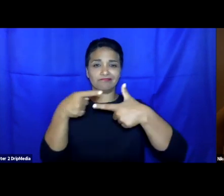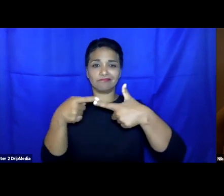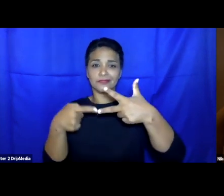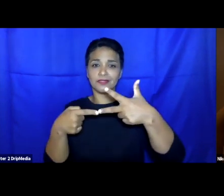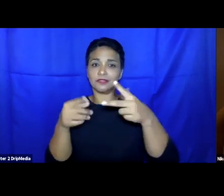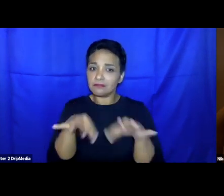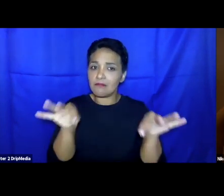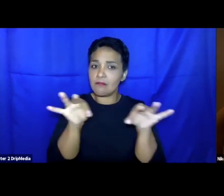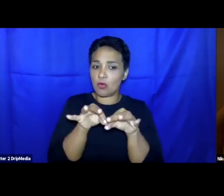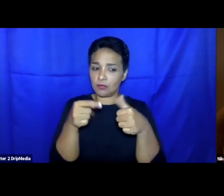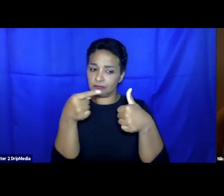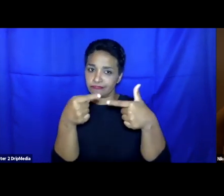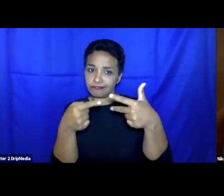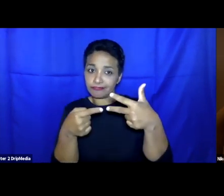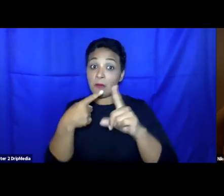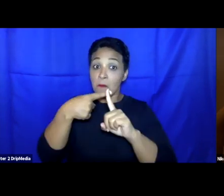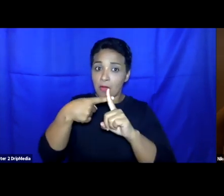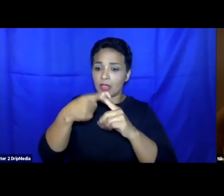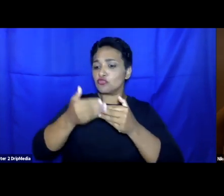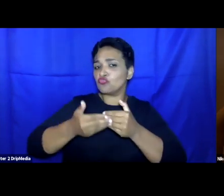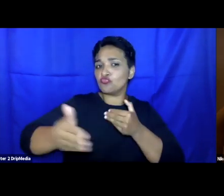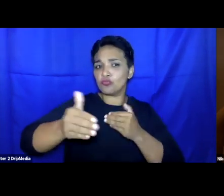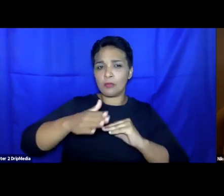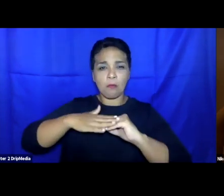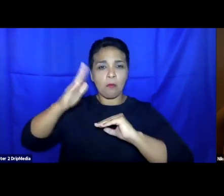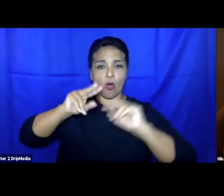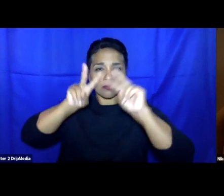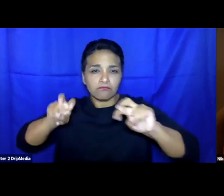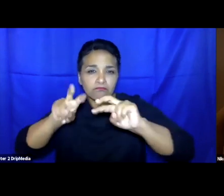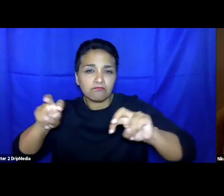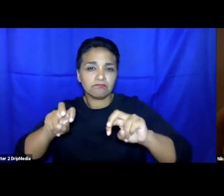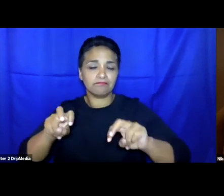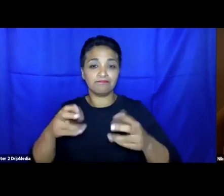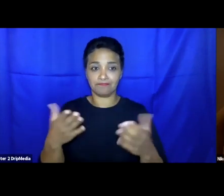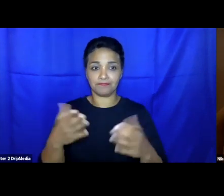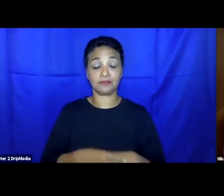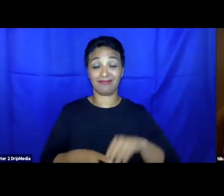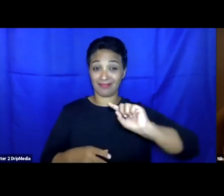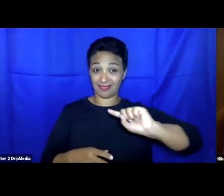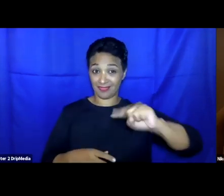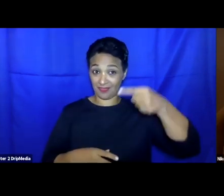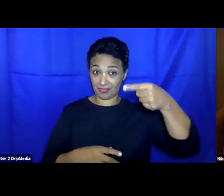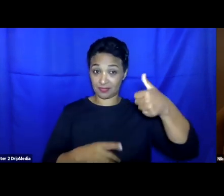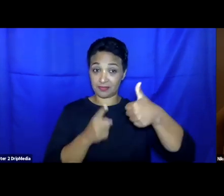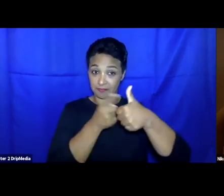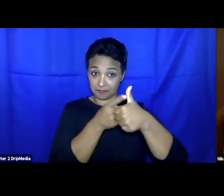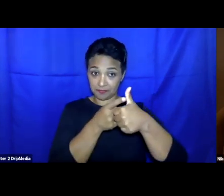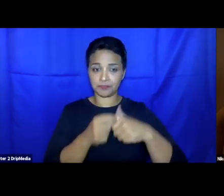research needs in this area. The first is, I would like to discuss very briefly the role